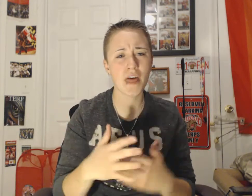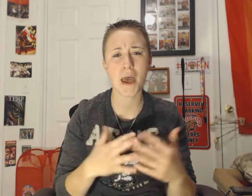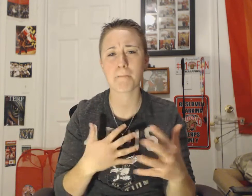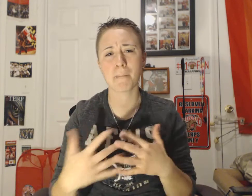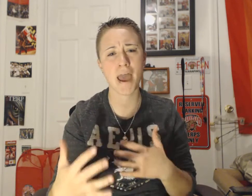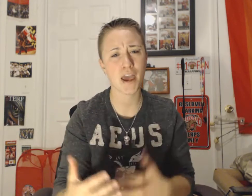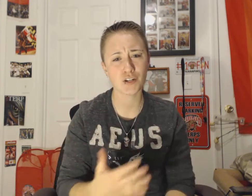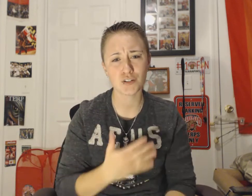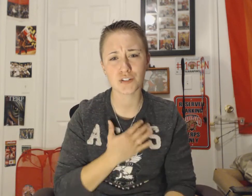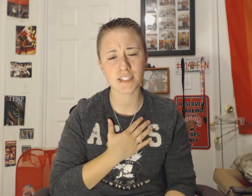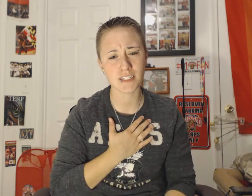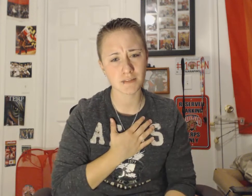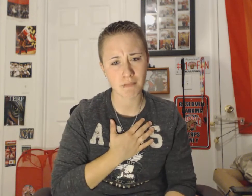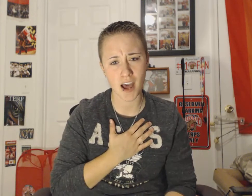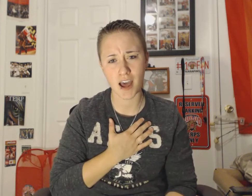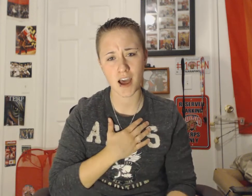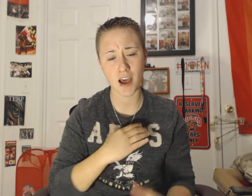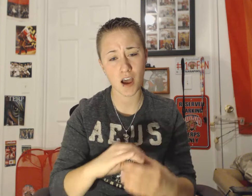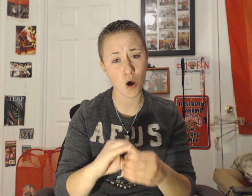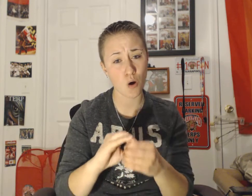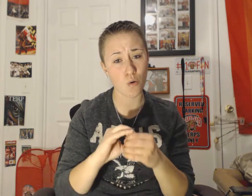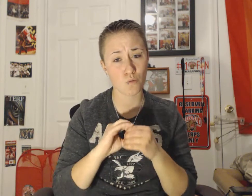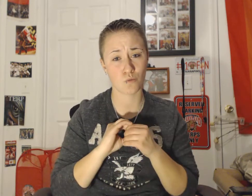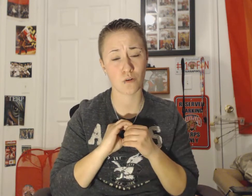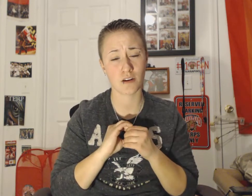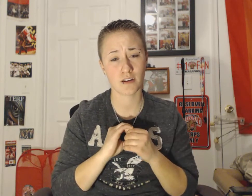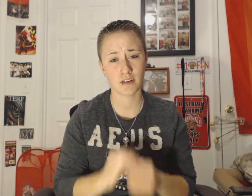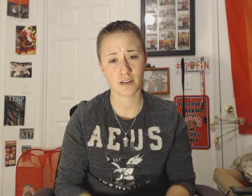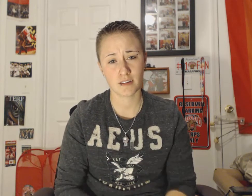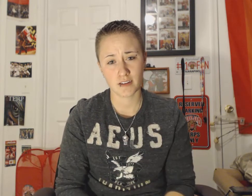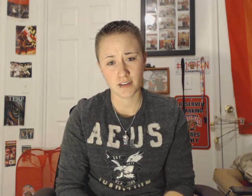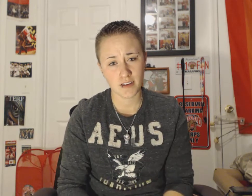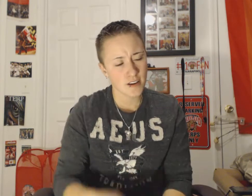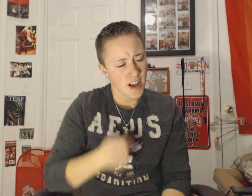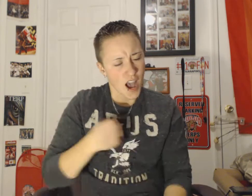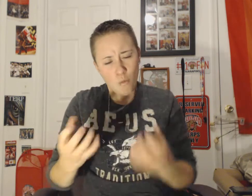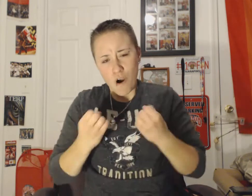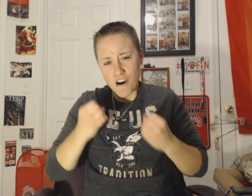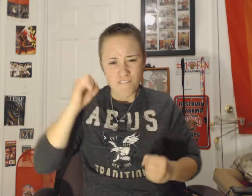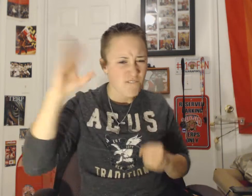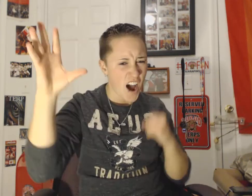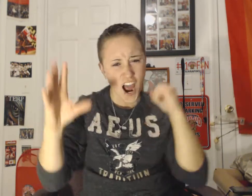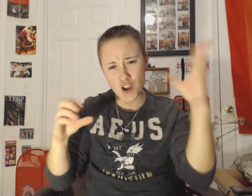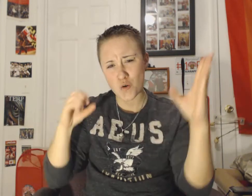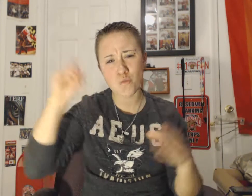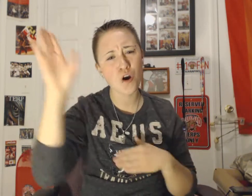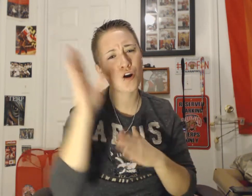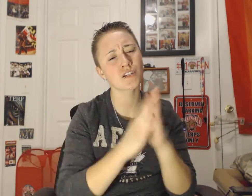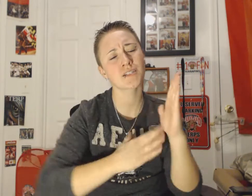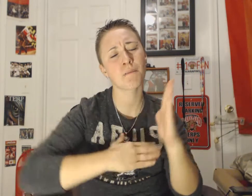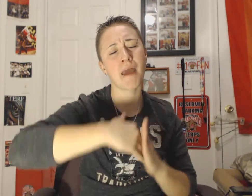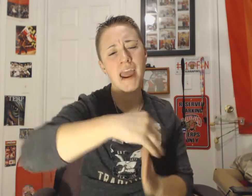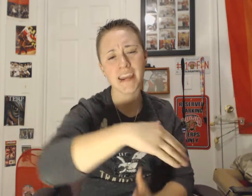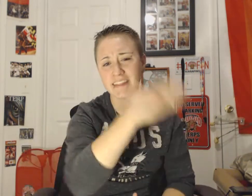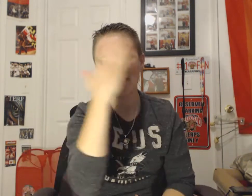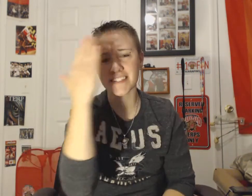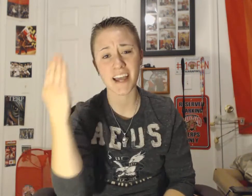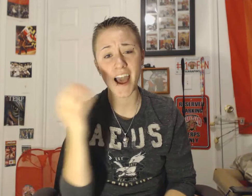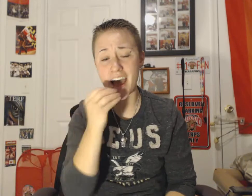that matters is my own I want fireworks to paint the sky